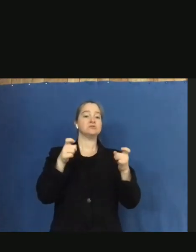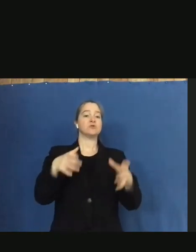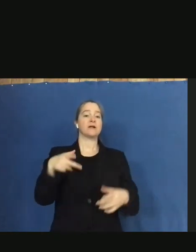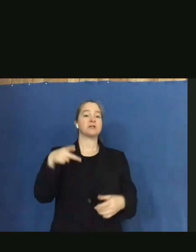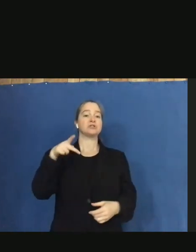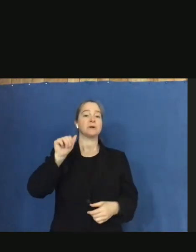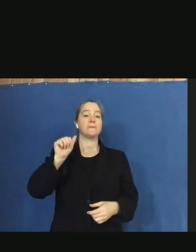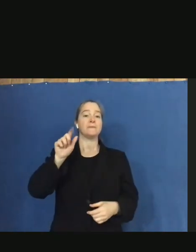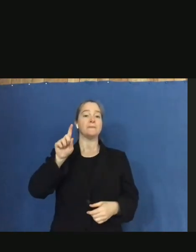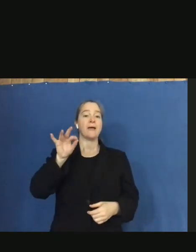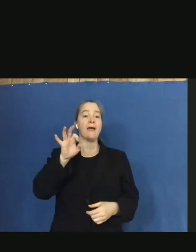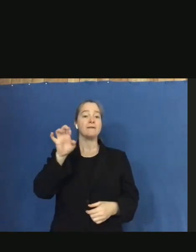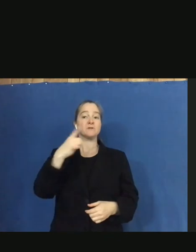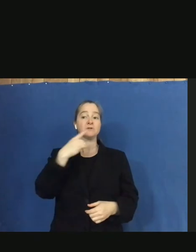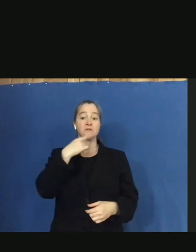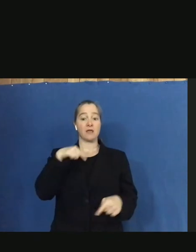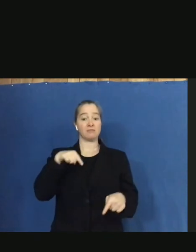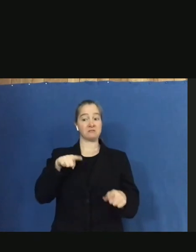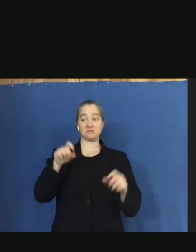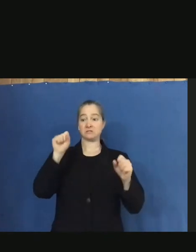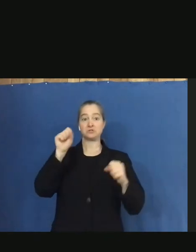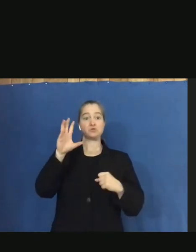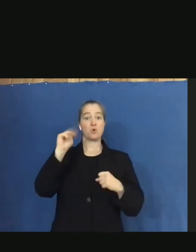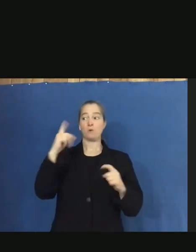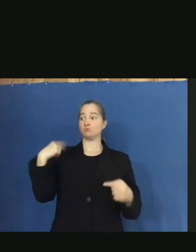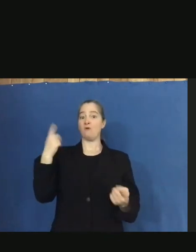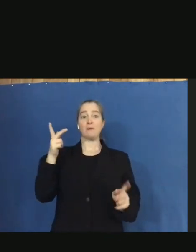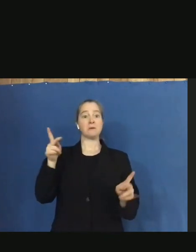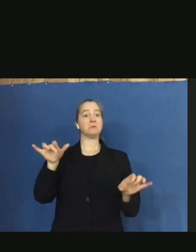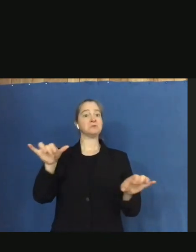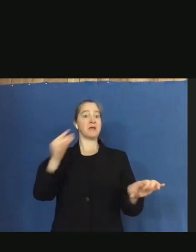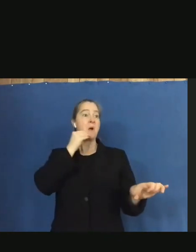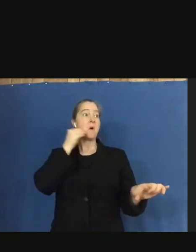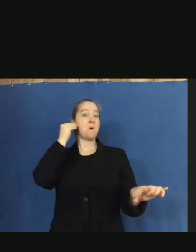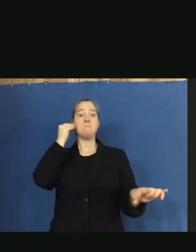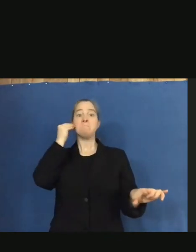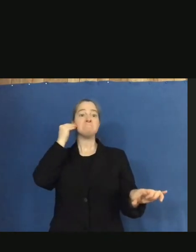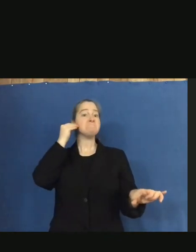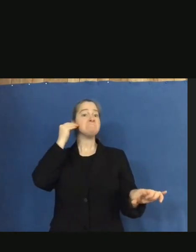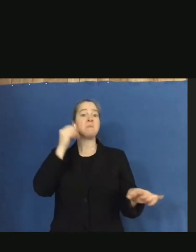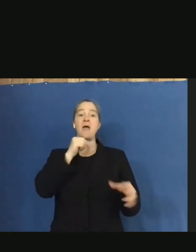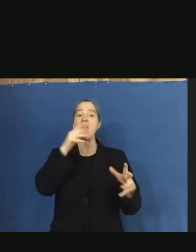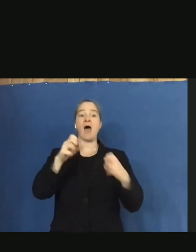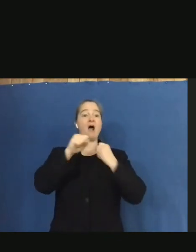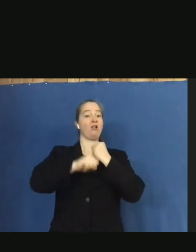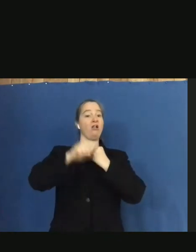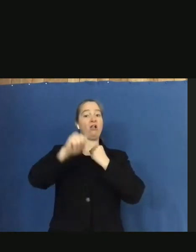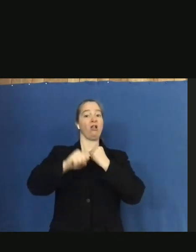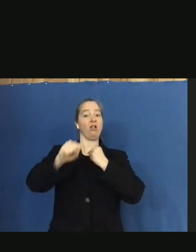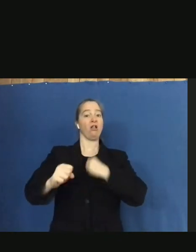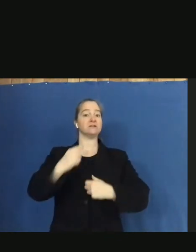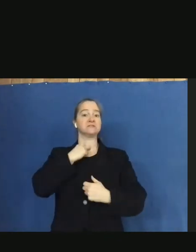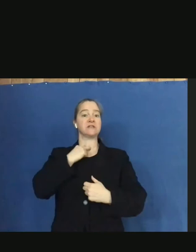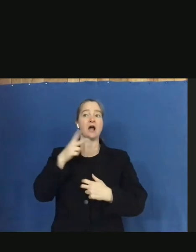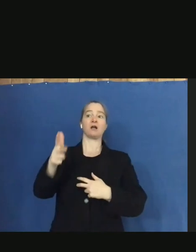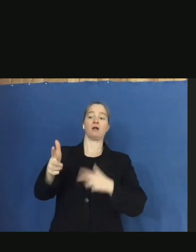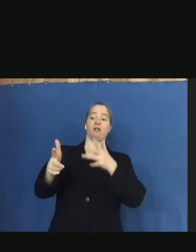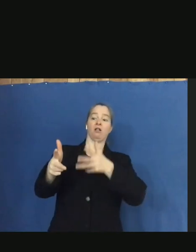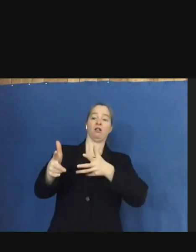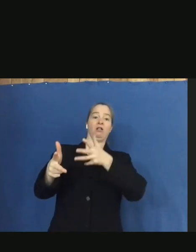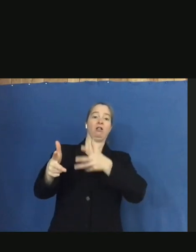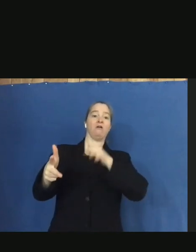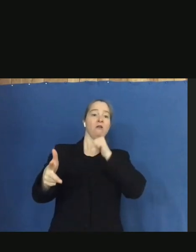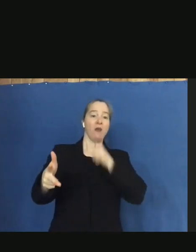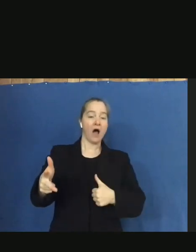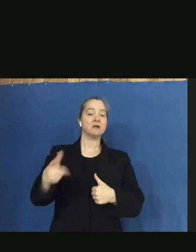fortunately so far with the storm, with people staying off the roads, we haven't seen extended period of times that have left to that. But again, we